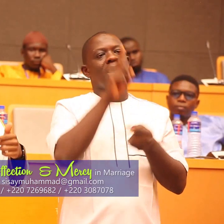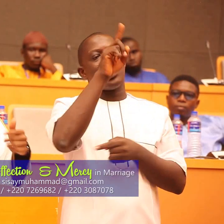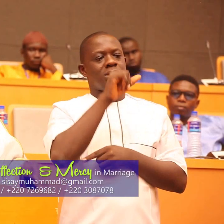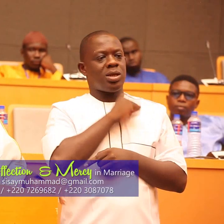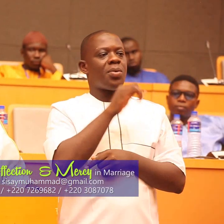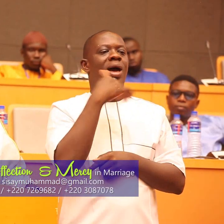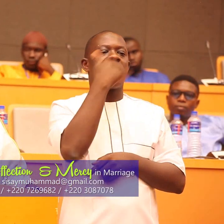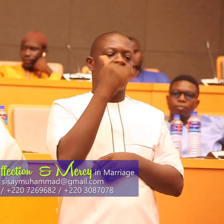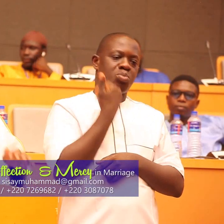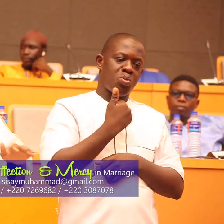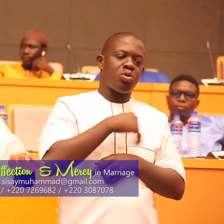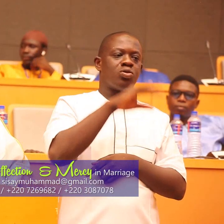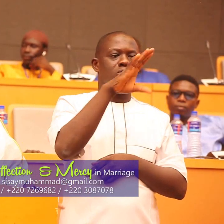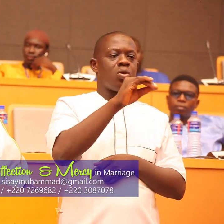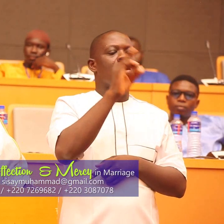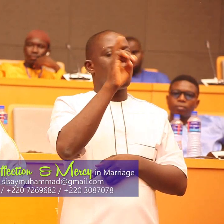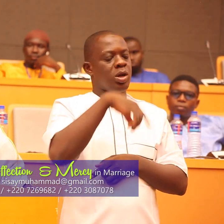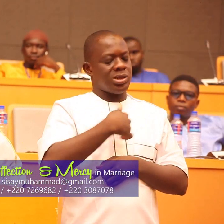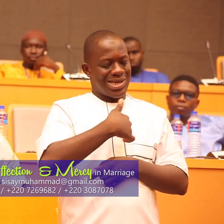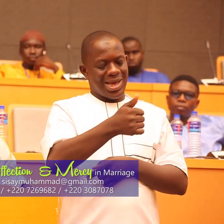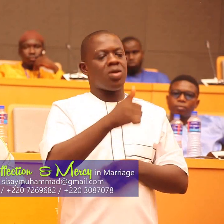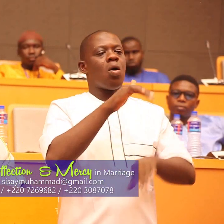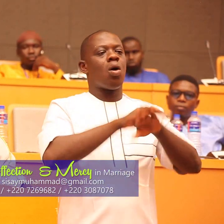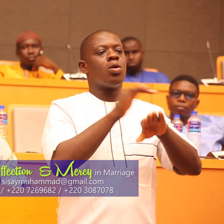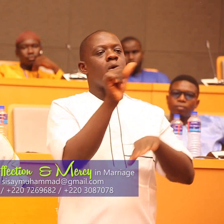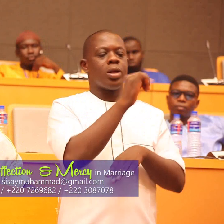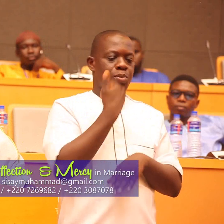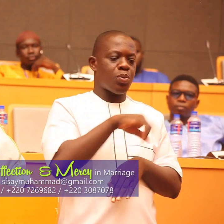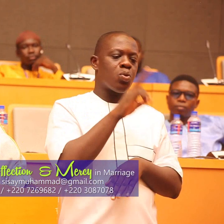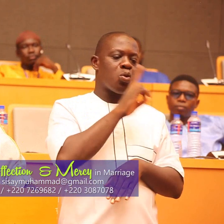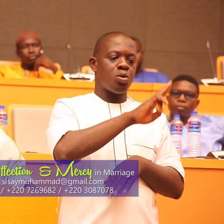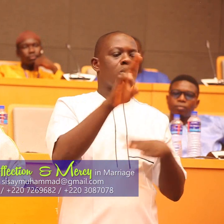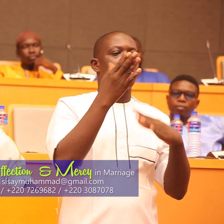commanded us to do is to be kind to the non muslims Allah